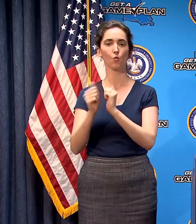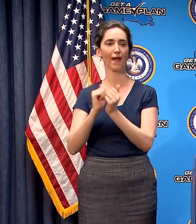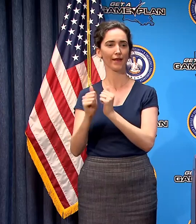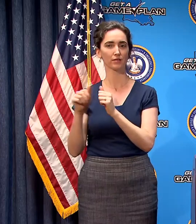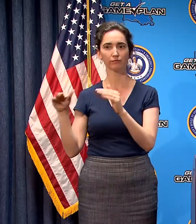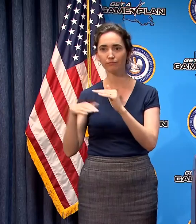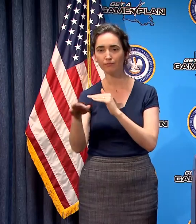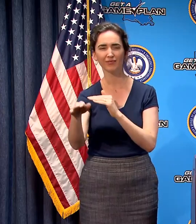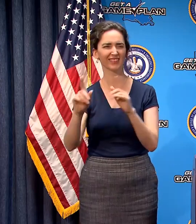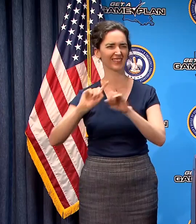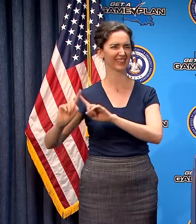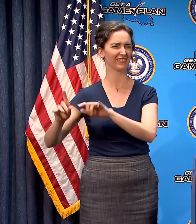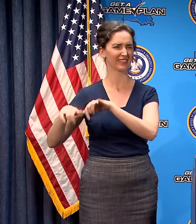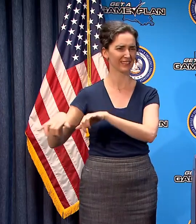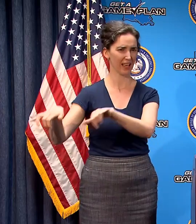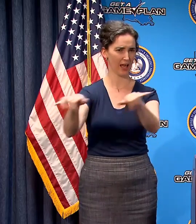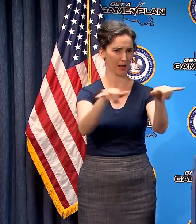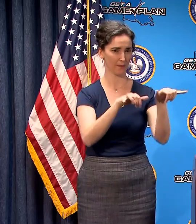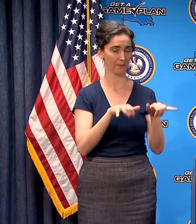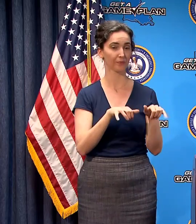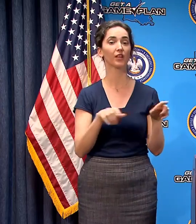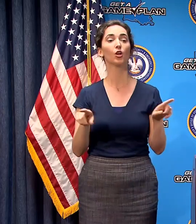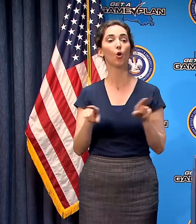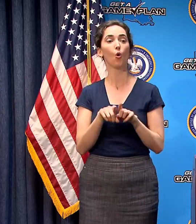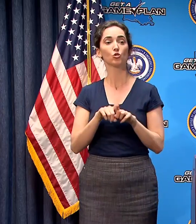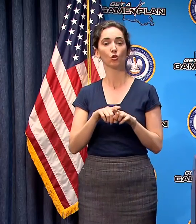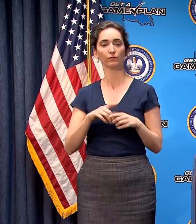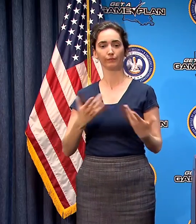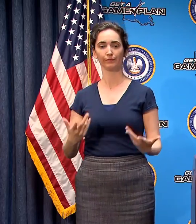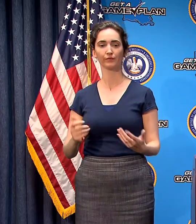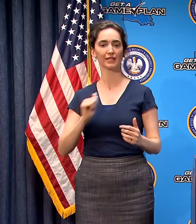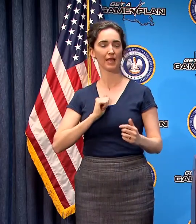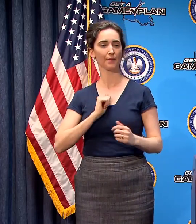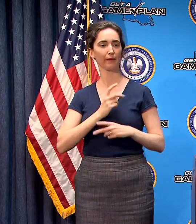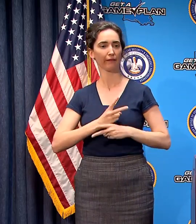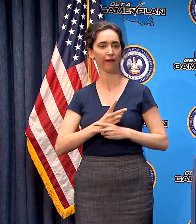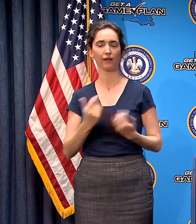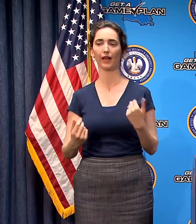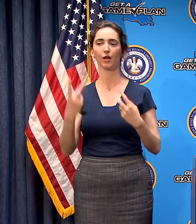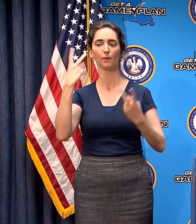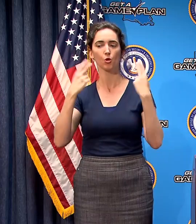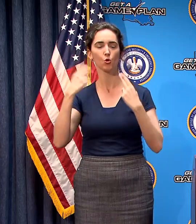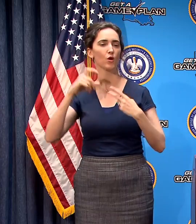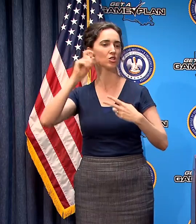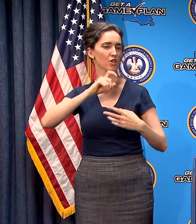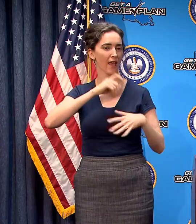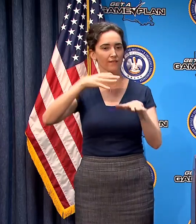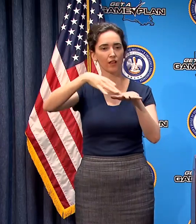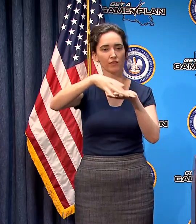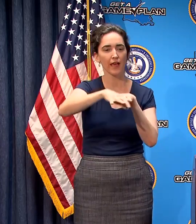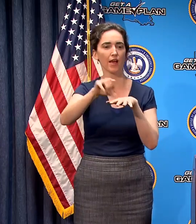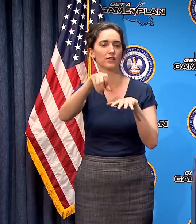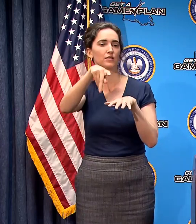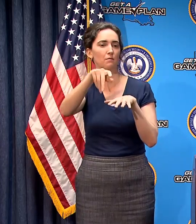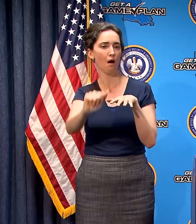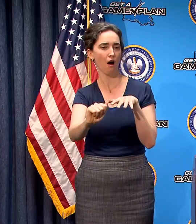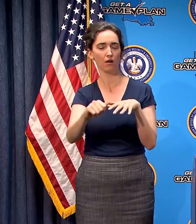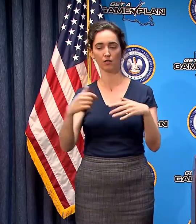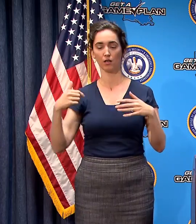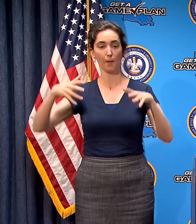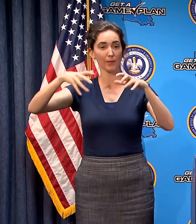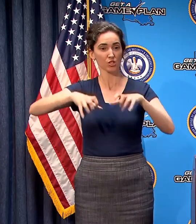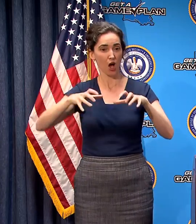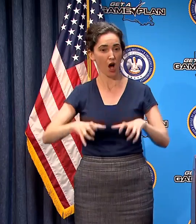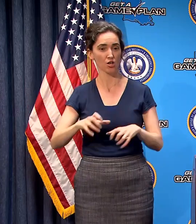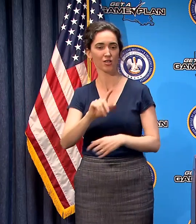all personal care and grooming businesses including but not limited to barber shops beauty salons nail salons spas massage